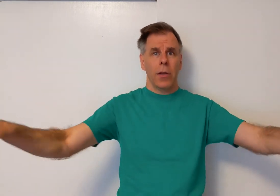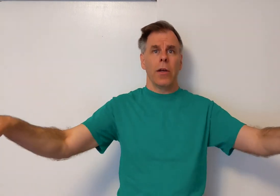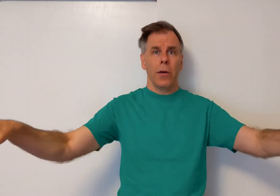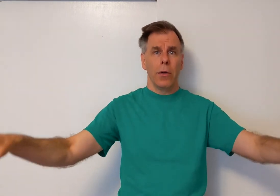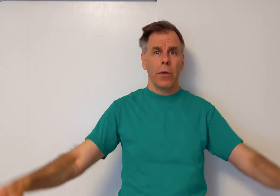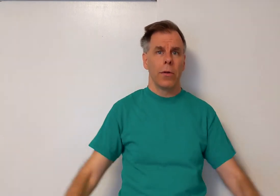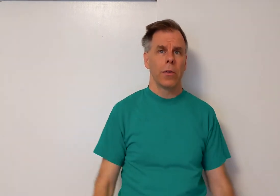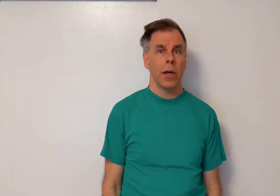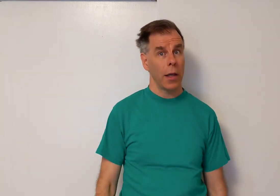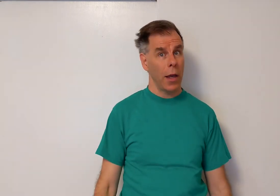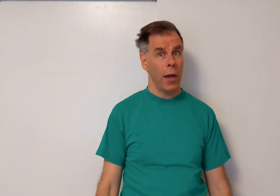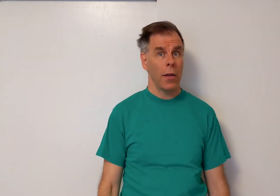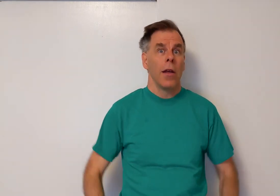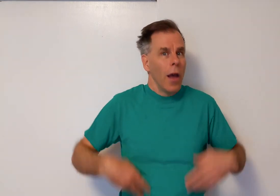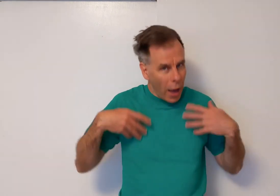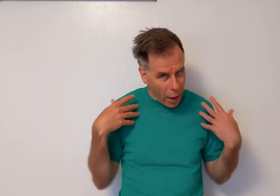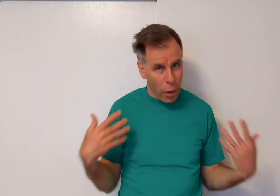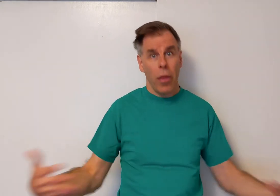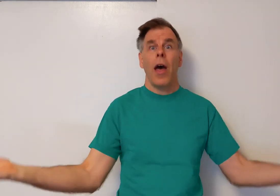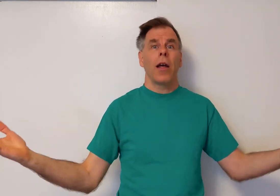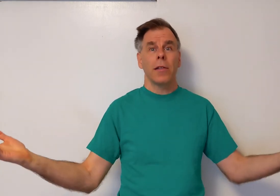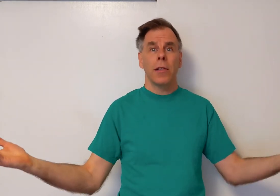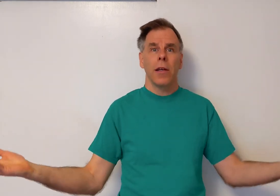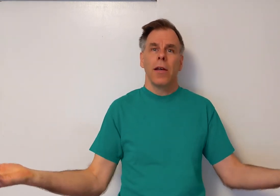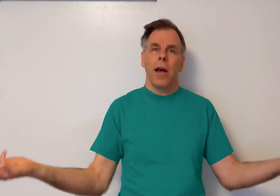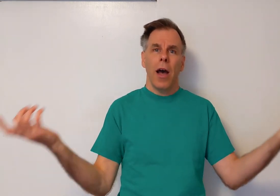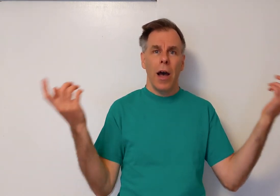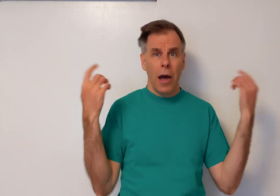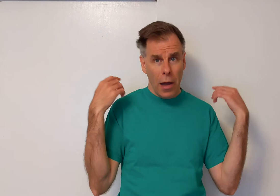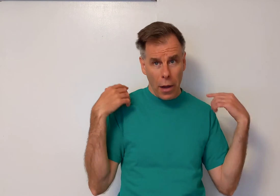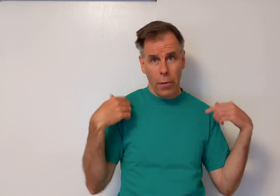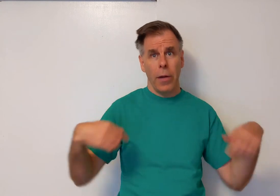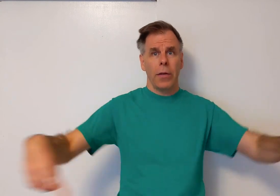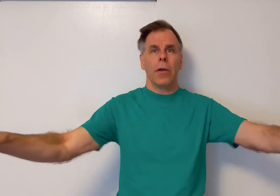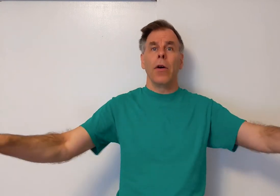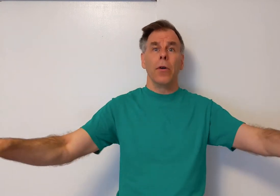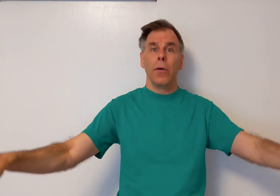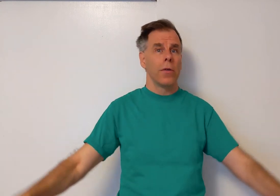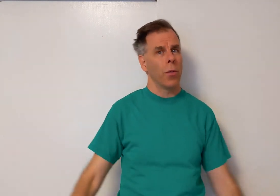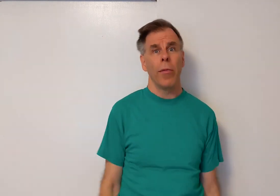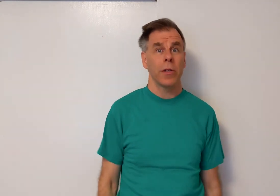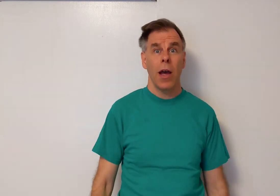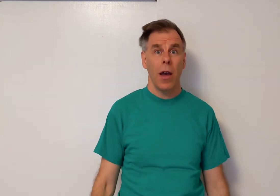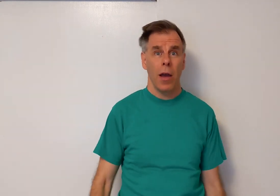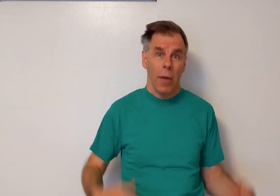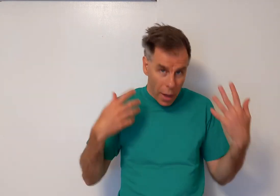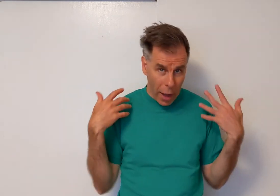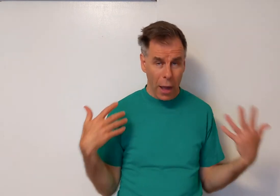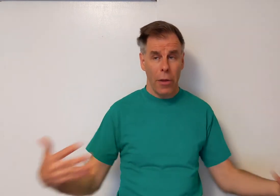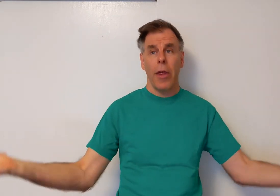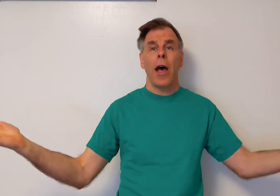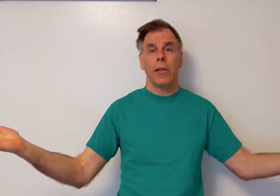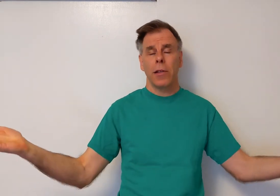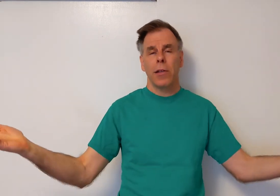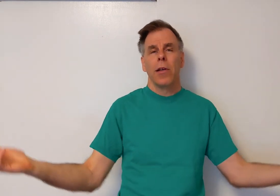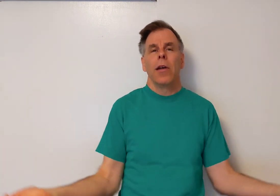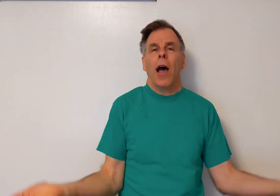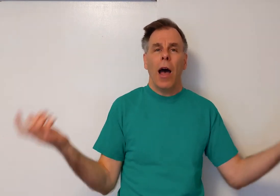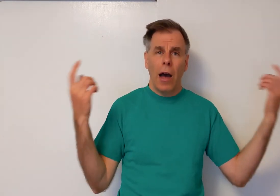goes. Again. And that's how it goes. One more time. And that's how